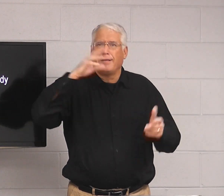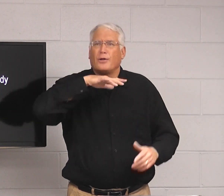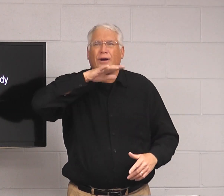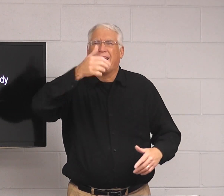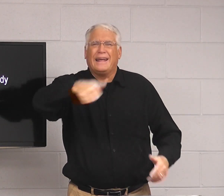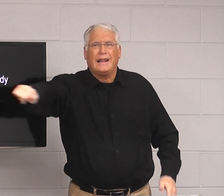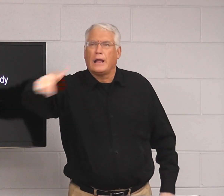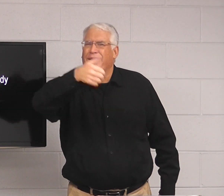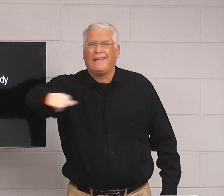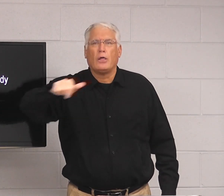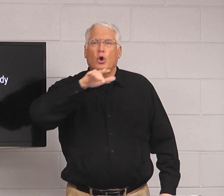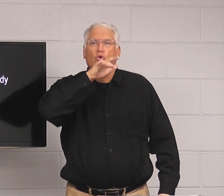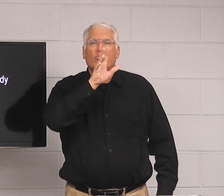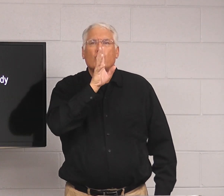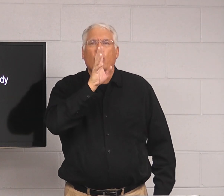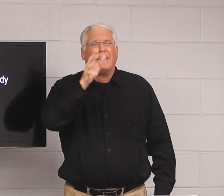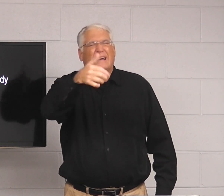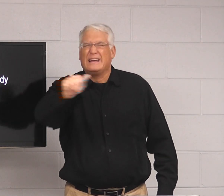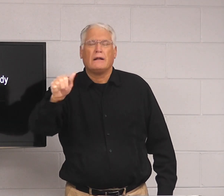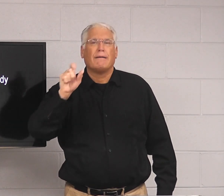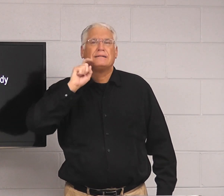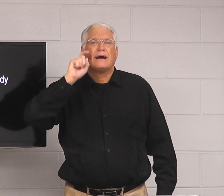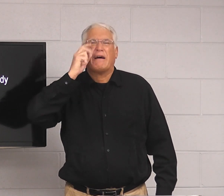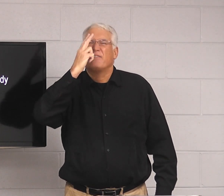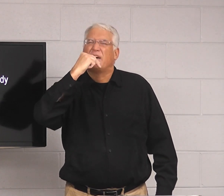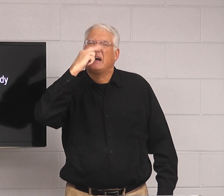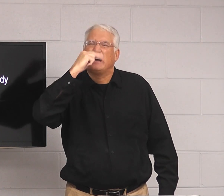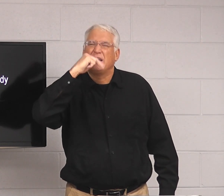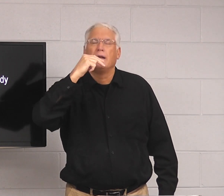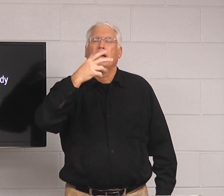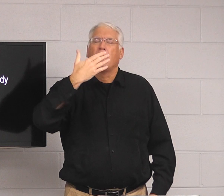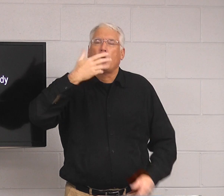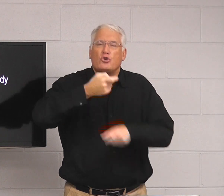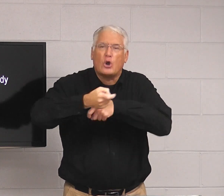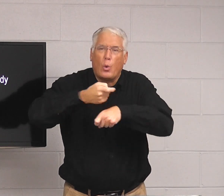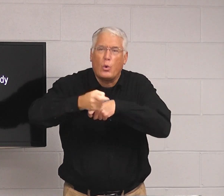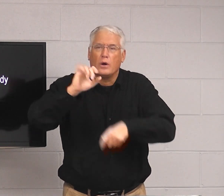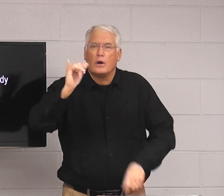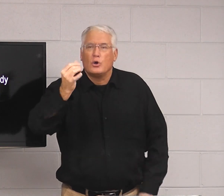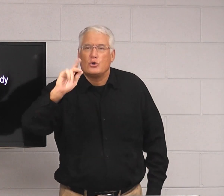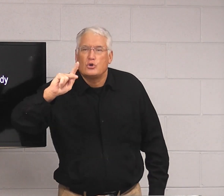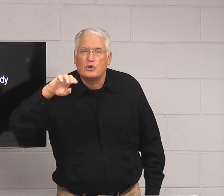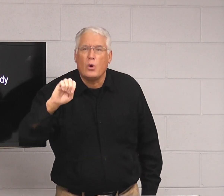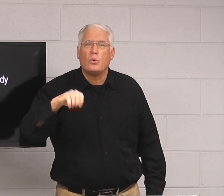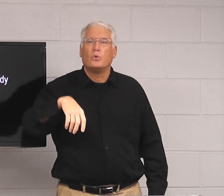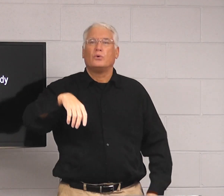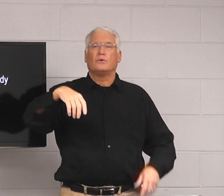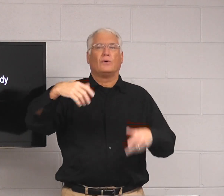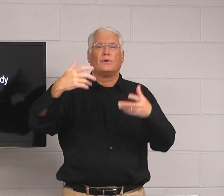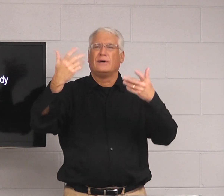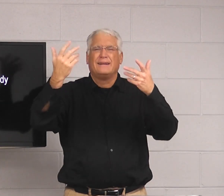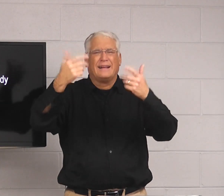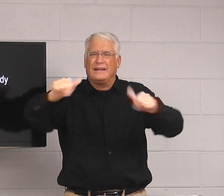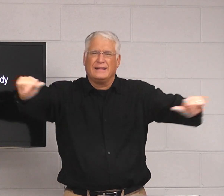Well, for example, anything dirty. Any dirty talk. Sexual, funny jokes. Sexual jokes.